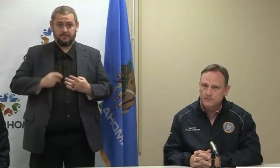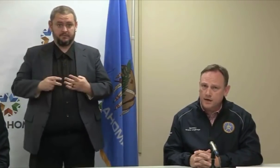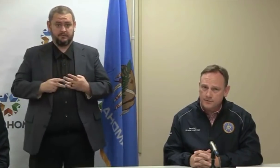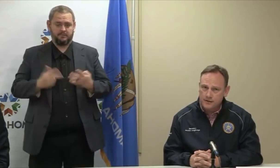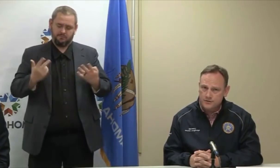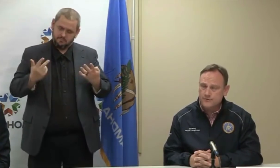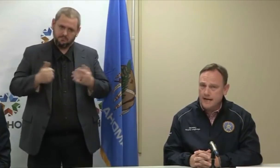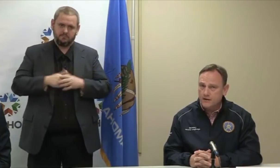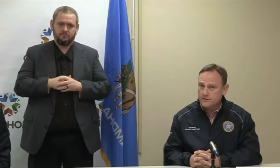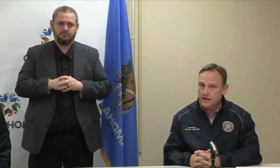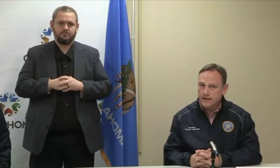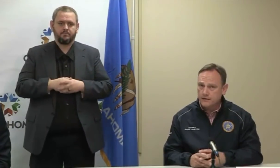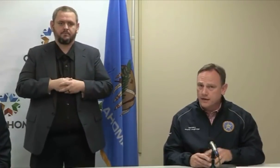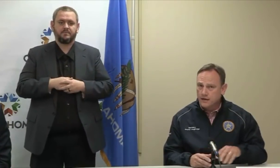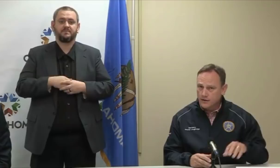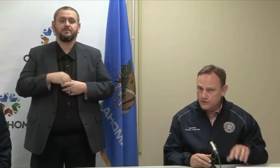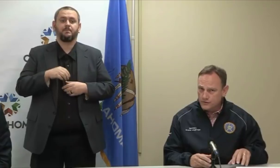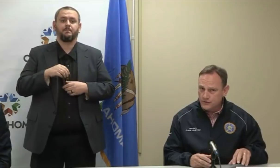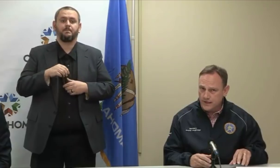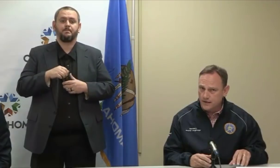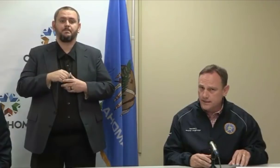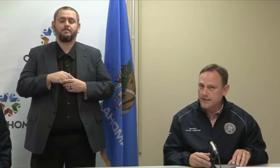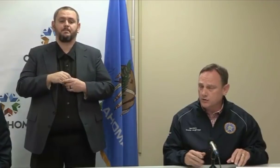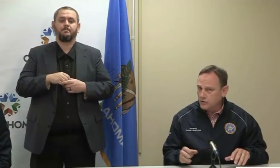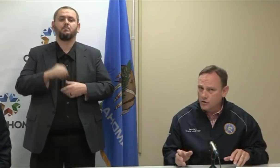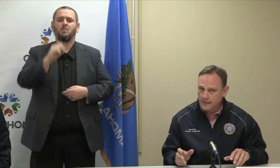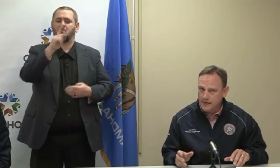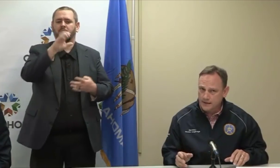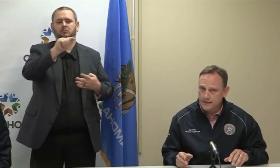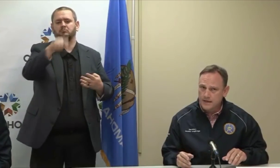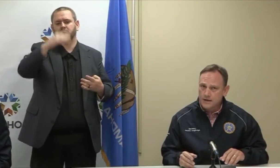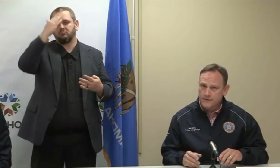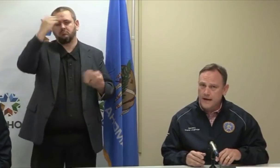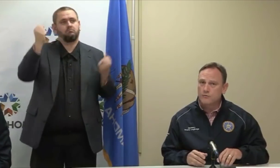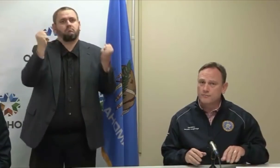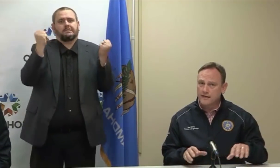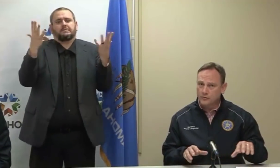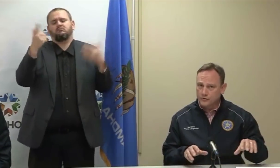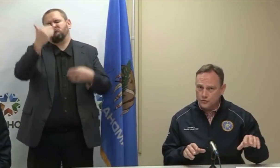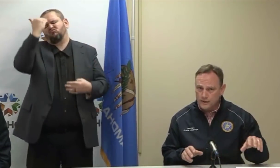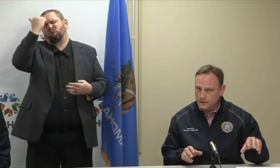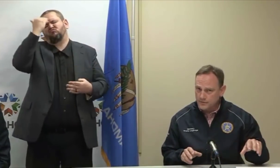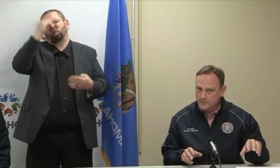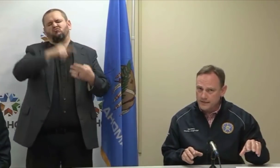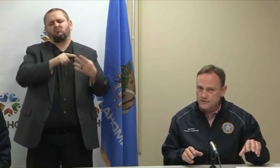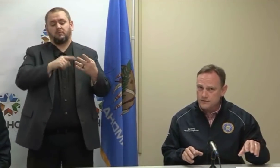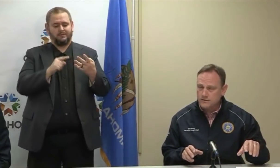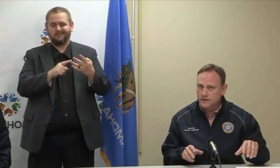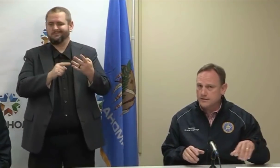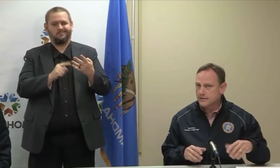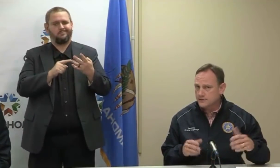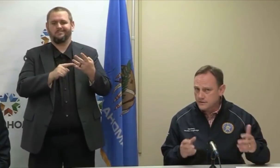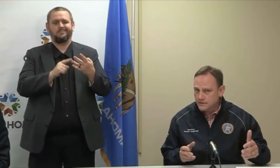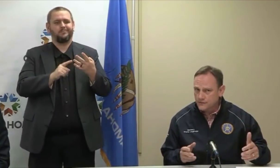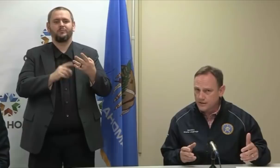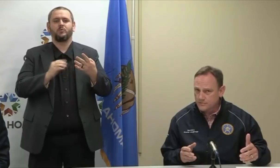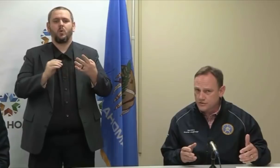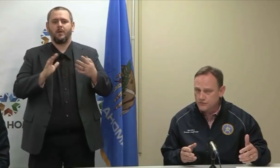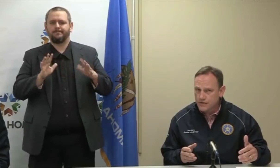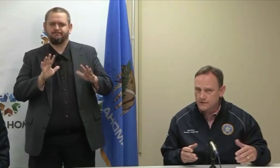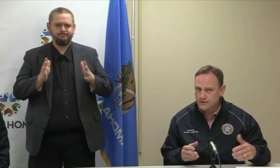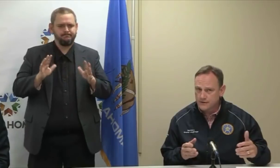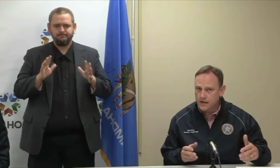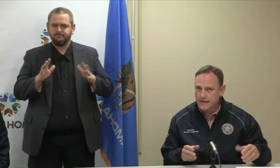in populations outside of Tulsa County and Oklahoma County. That we've been able to do on a limited basis to get a sense of